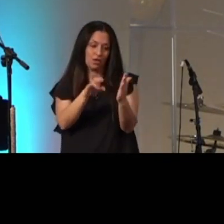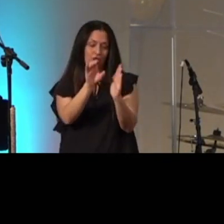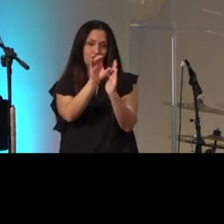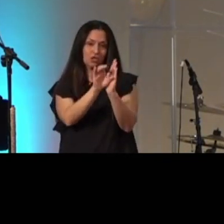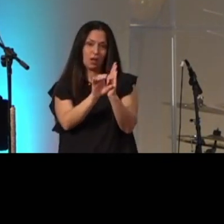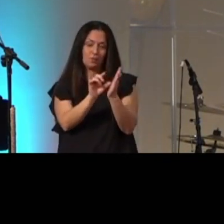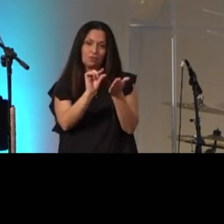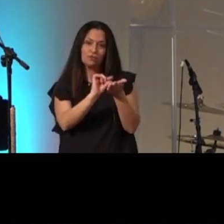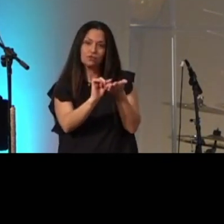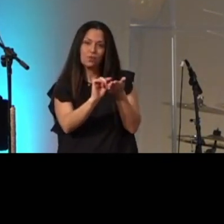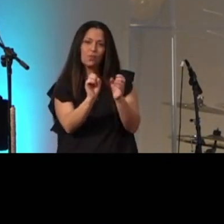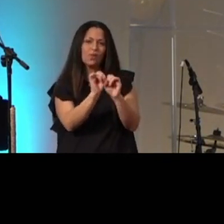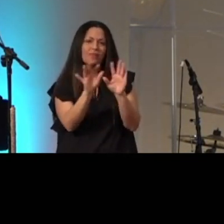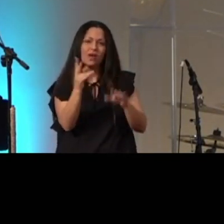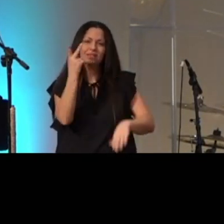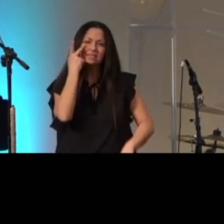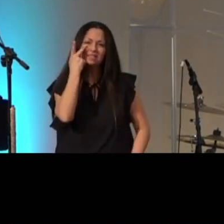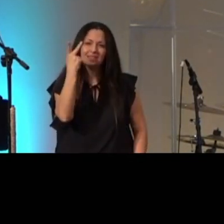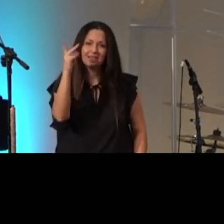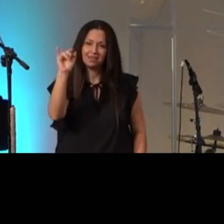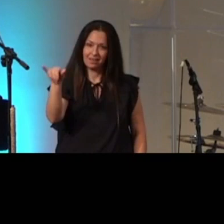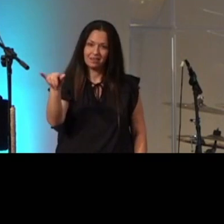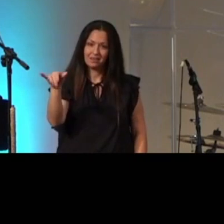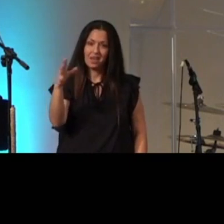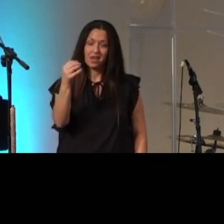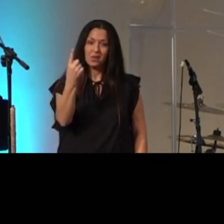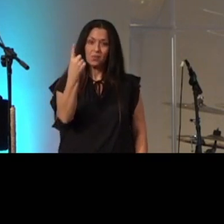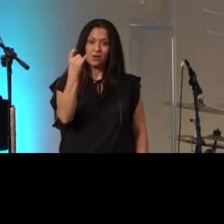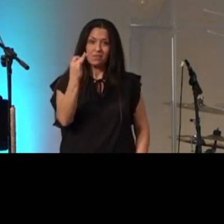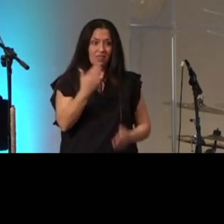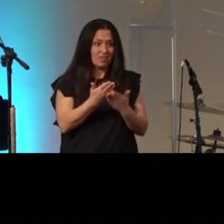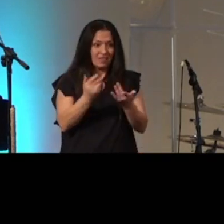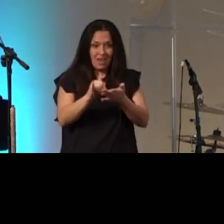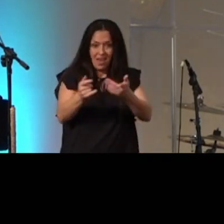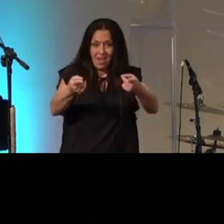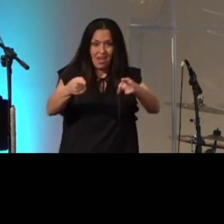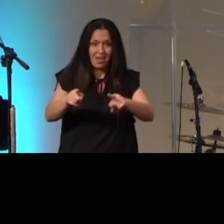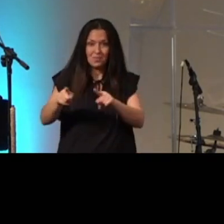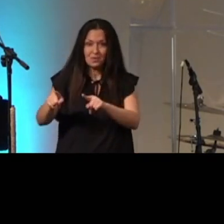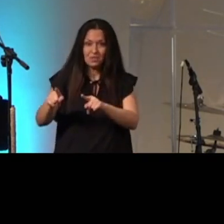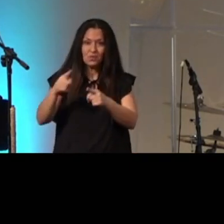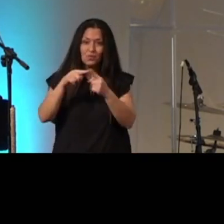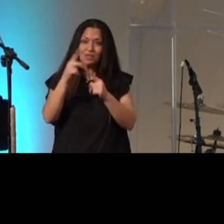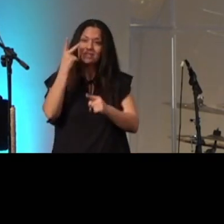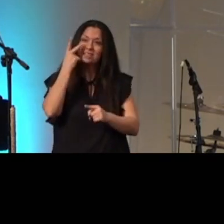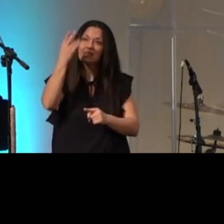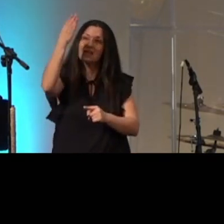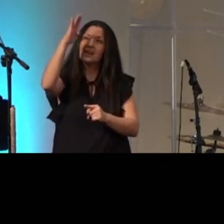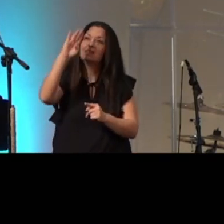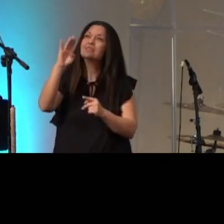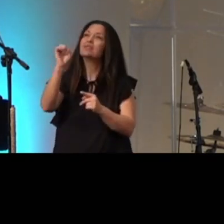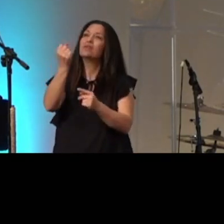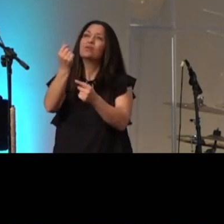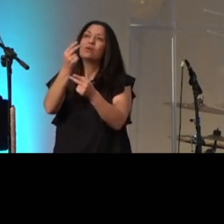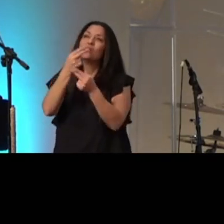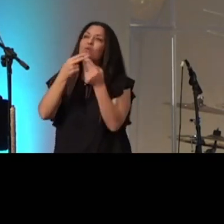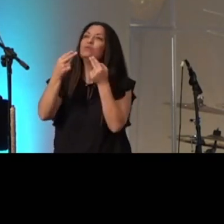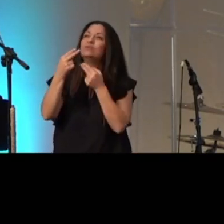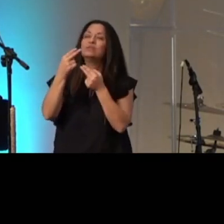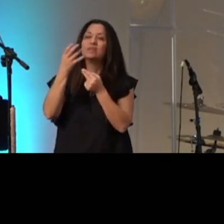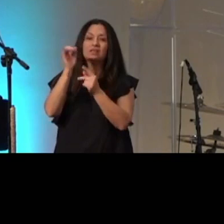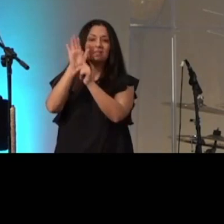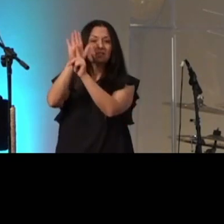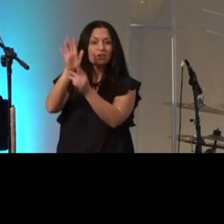without seeing that and one of the things that happens when you see God's holiness and his glory